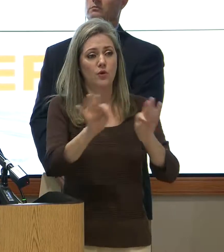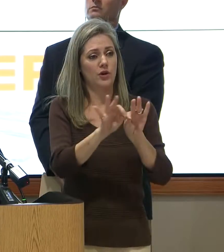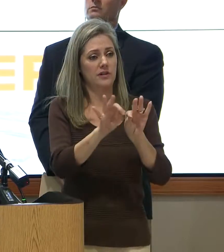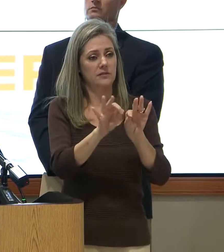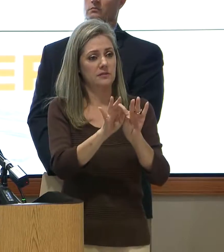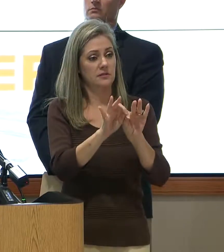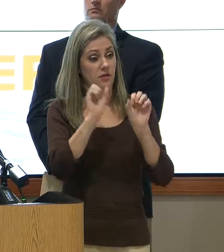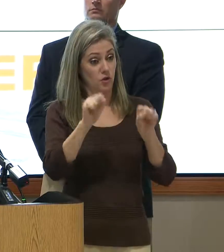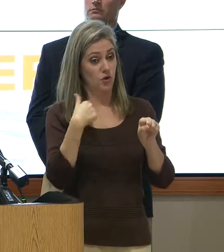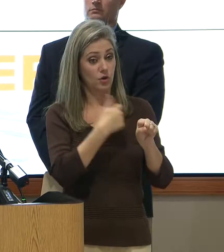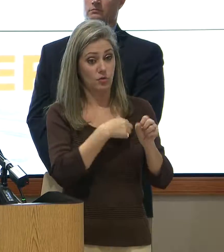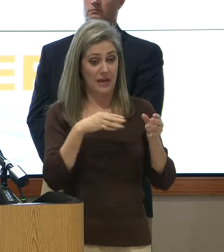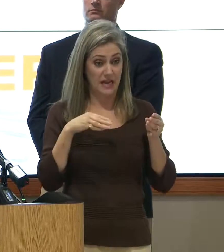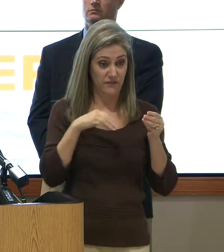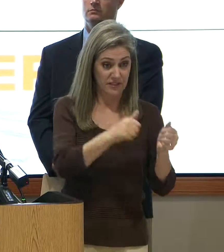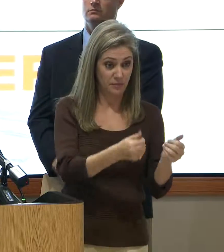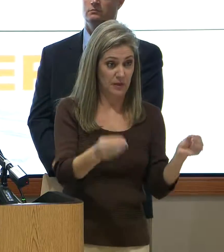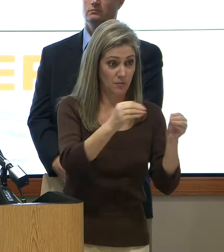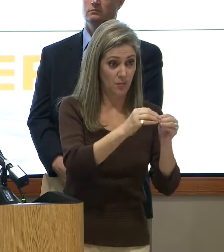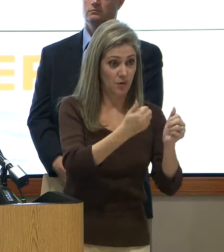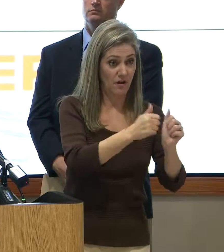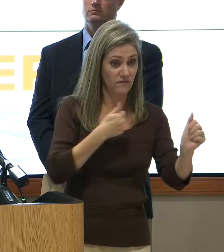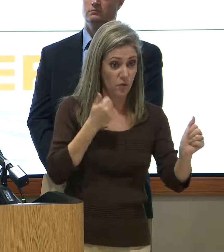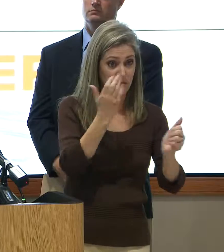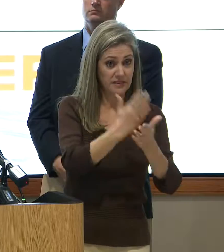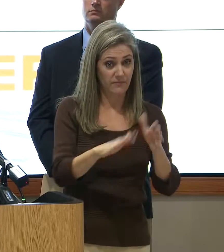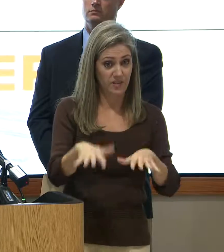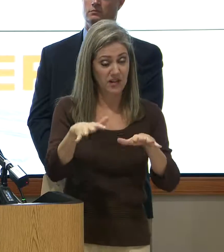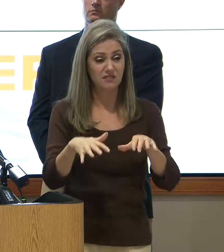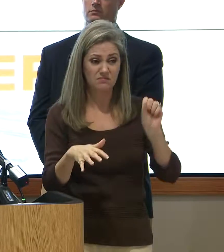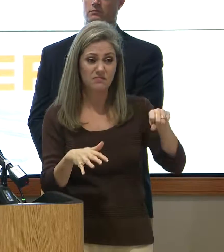Could we have spent more and avoided some of the flooding? Sure.